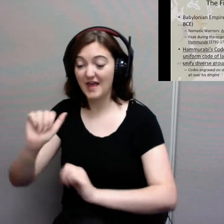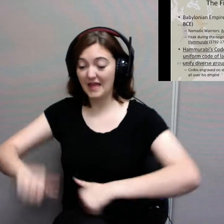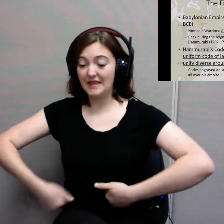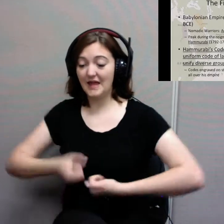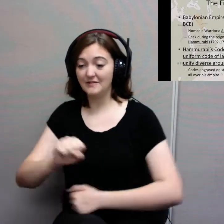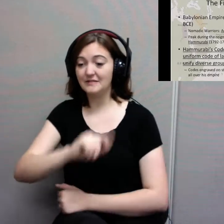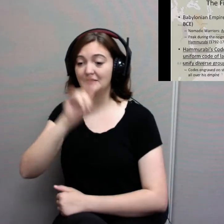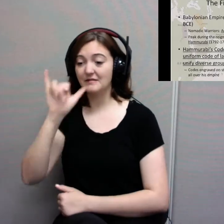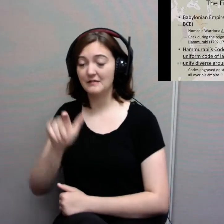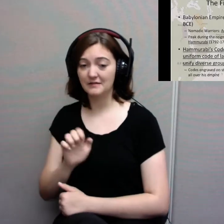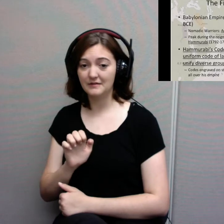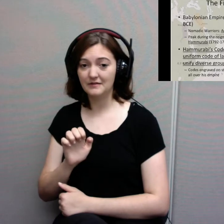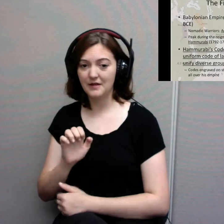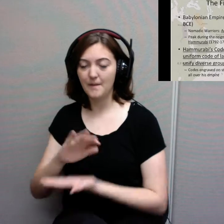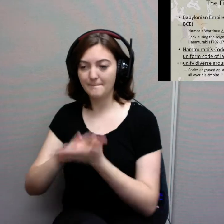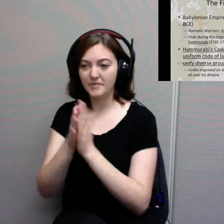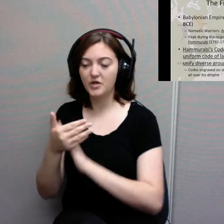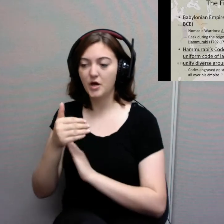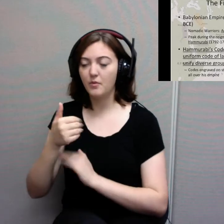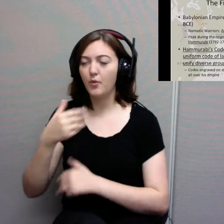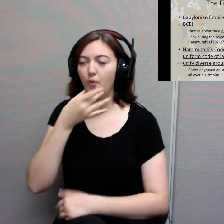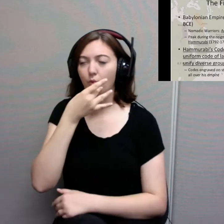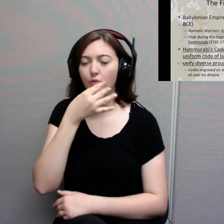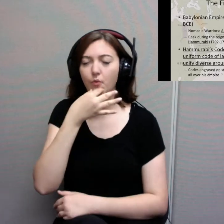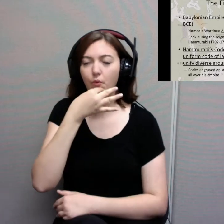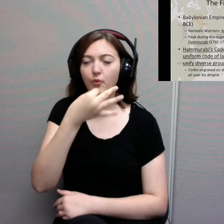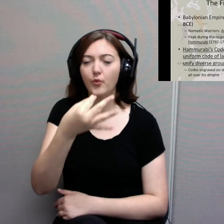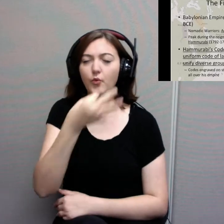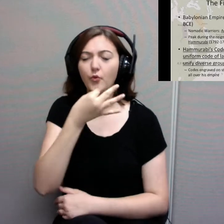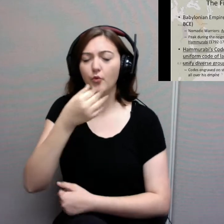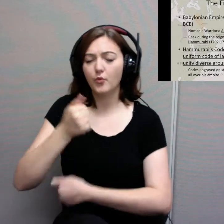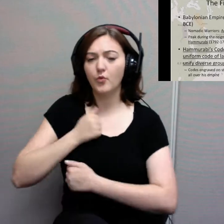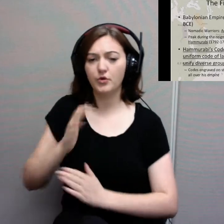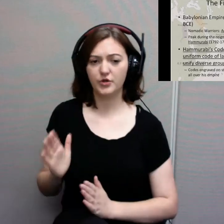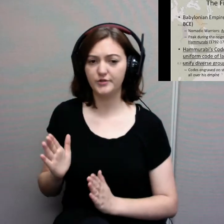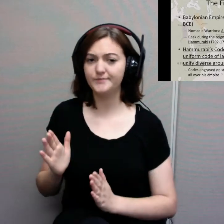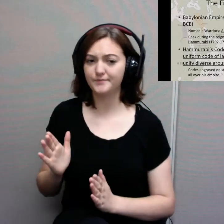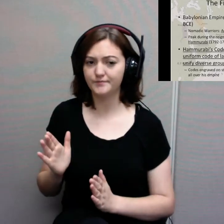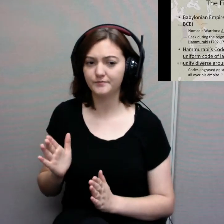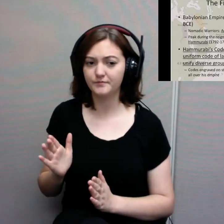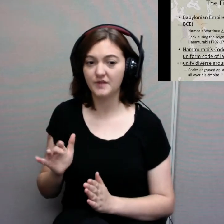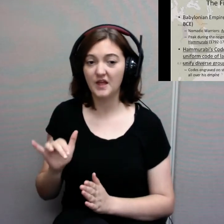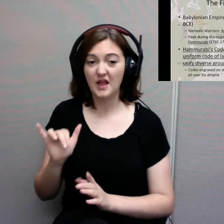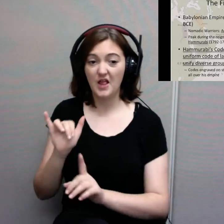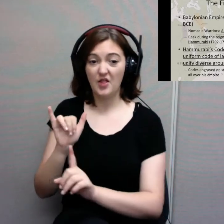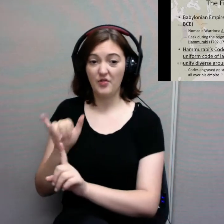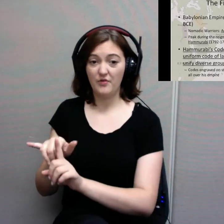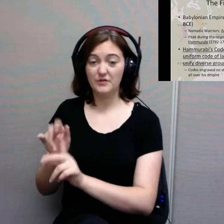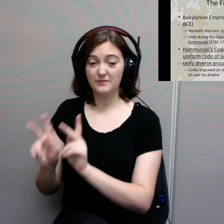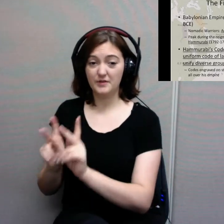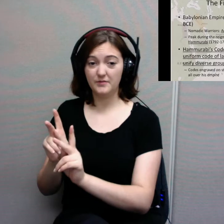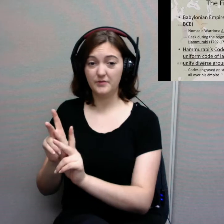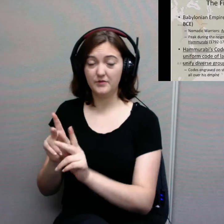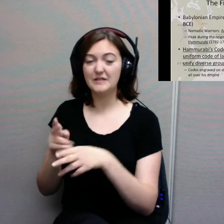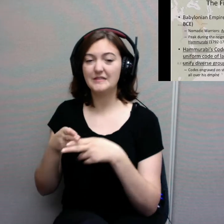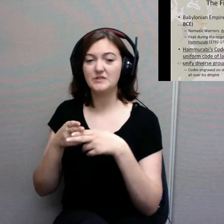origins of the Babylonian Empire were the Amorites, these nomadic warriors who constantly moved around. They were not